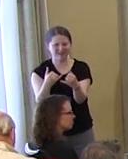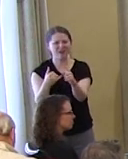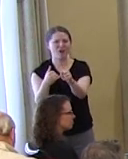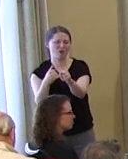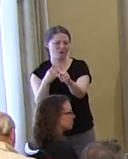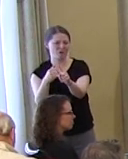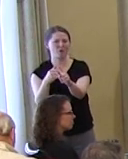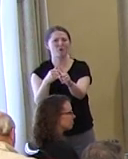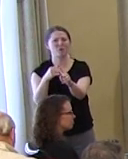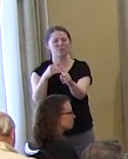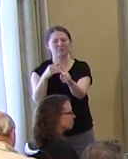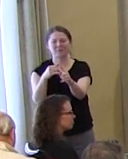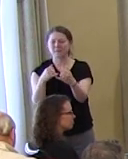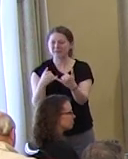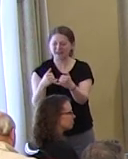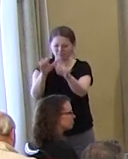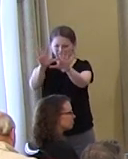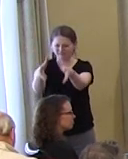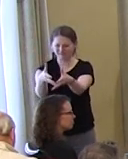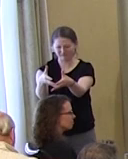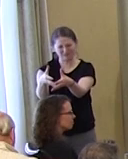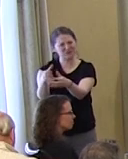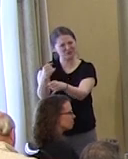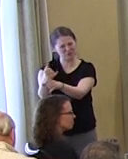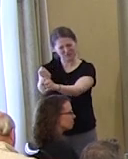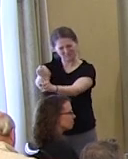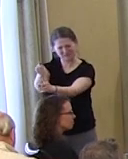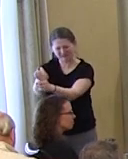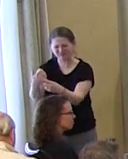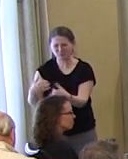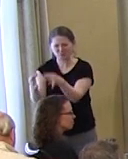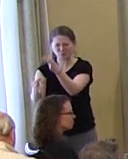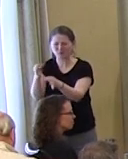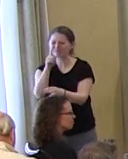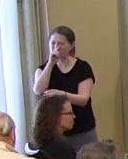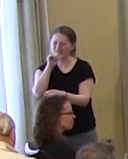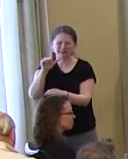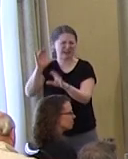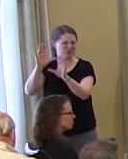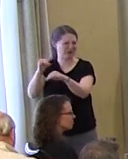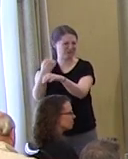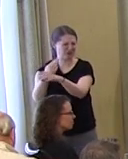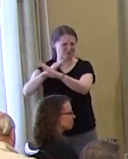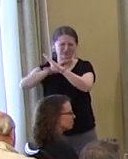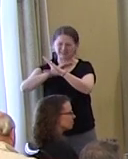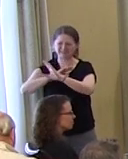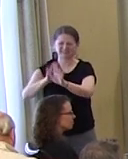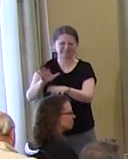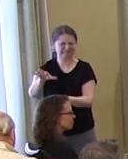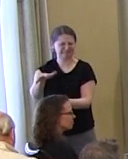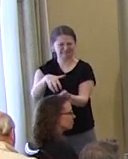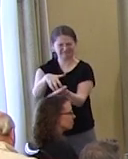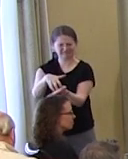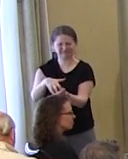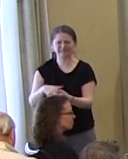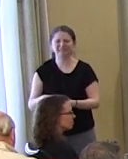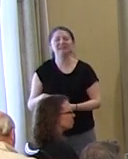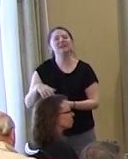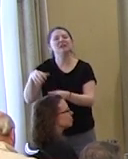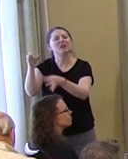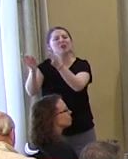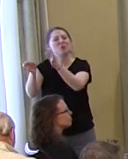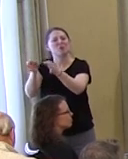Bader Ginsburg. But when you look at the court as an institution, it really hasn't done a great job of protecting us. What I saw is the court follows.